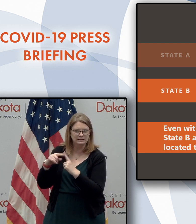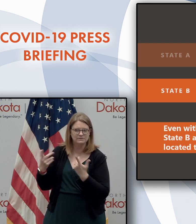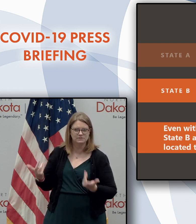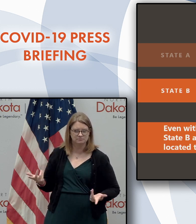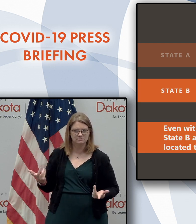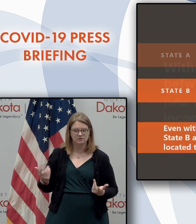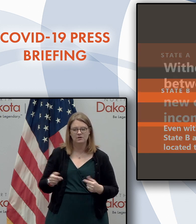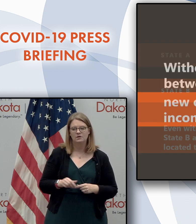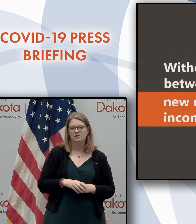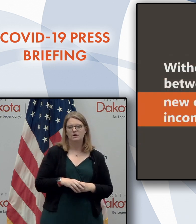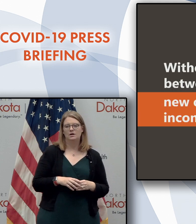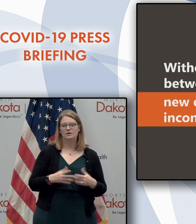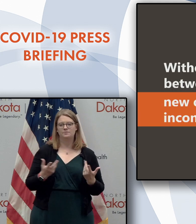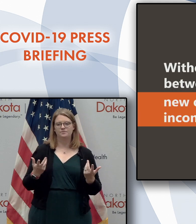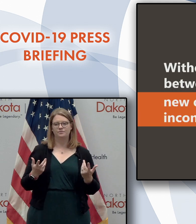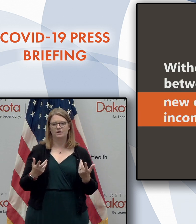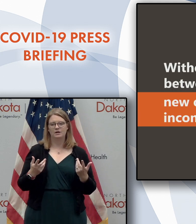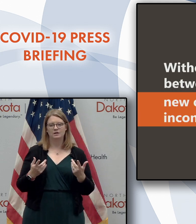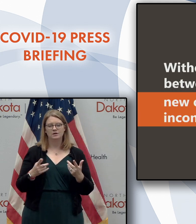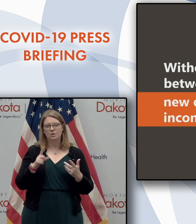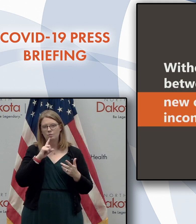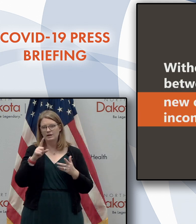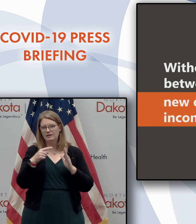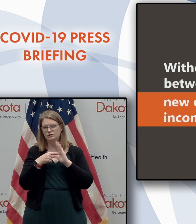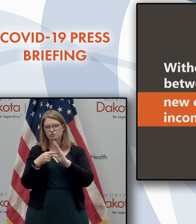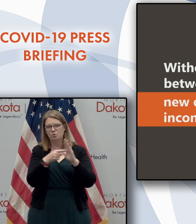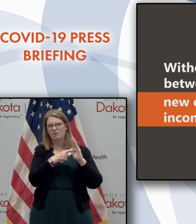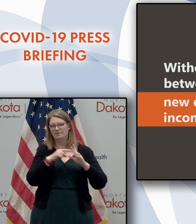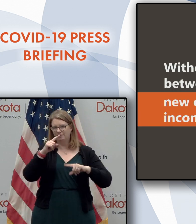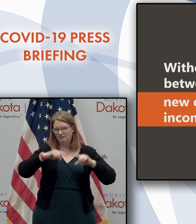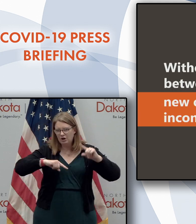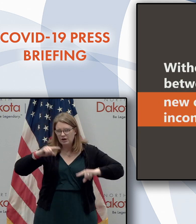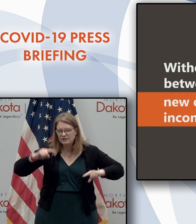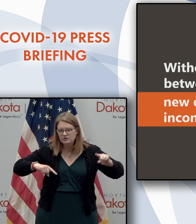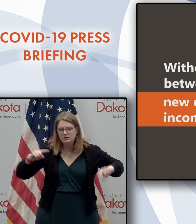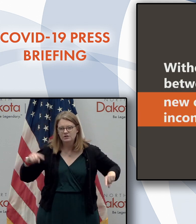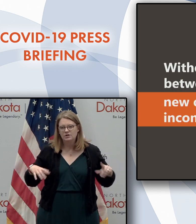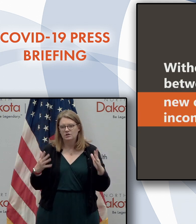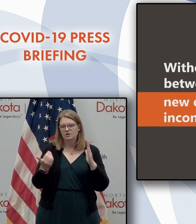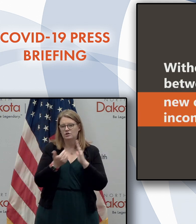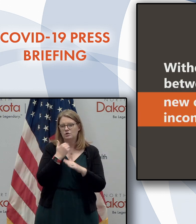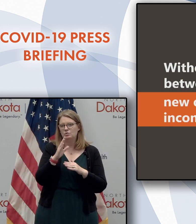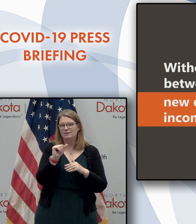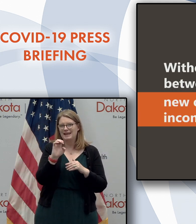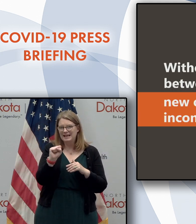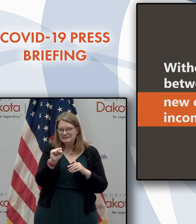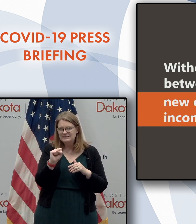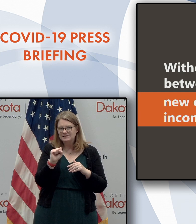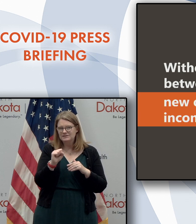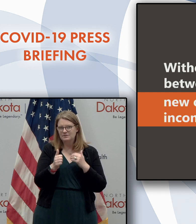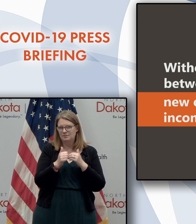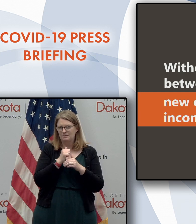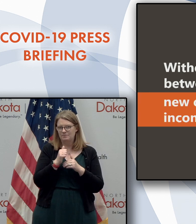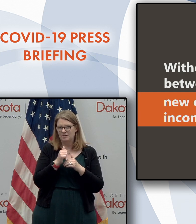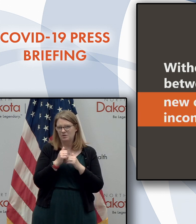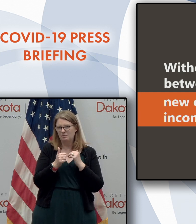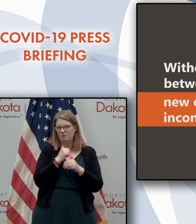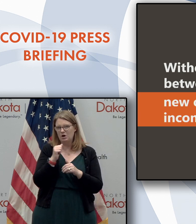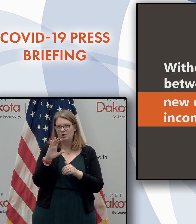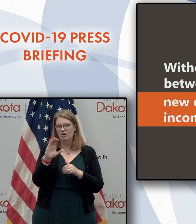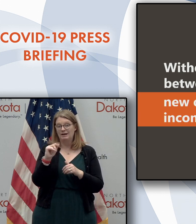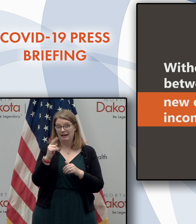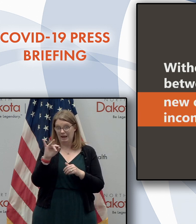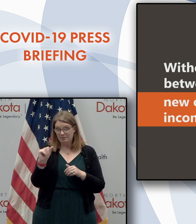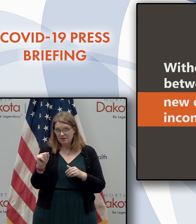you know, without this context of explaining the variations in testing program, you know, new cases per capita can paint an incomplete picture. And we